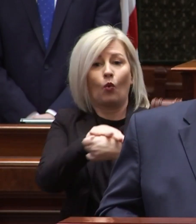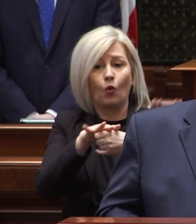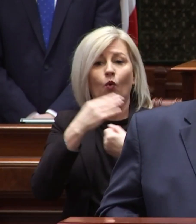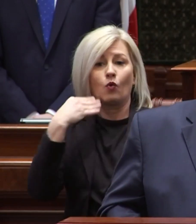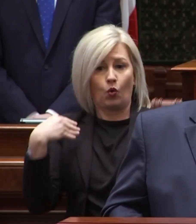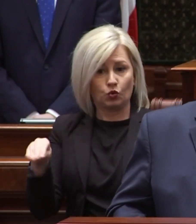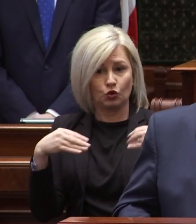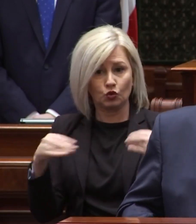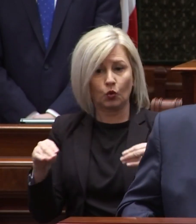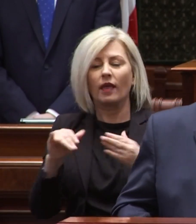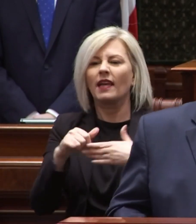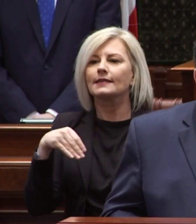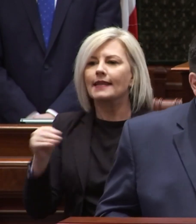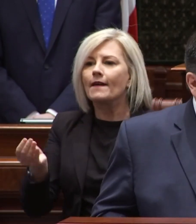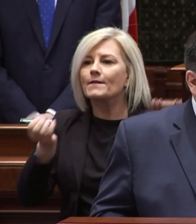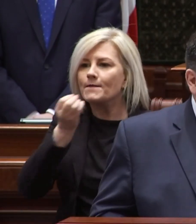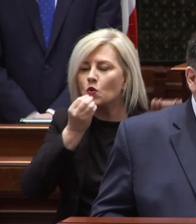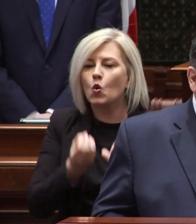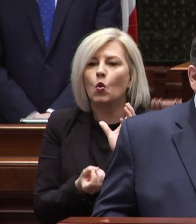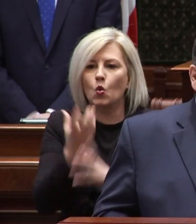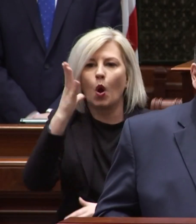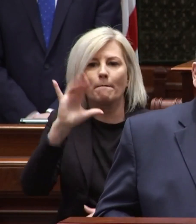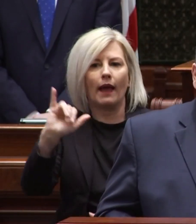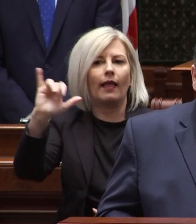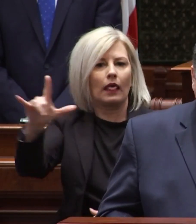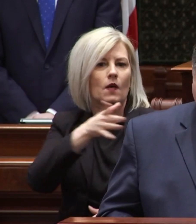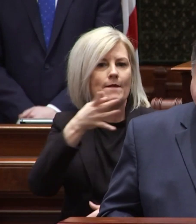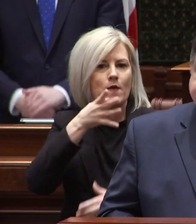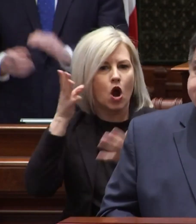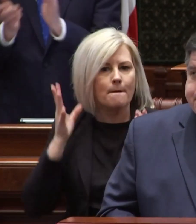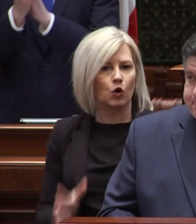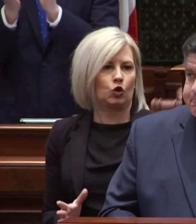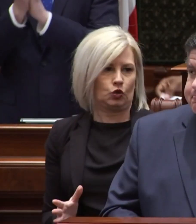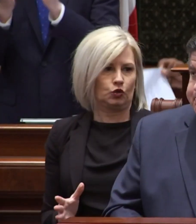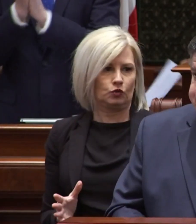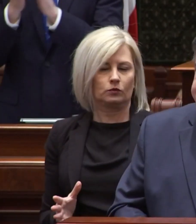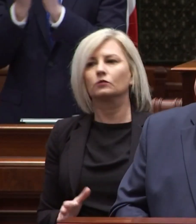grocery stores that sell food grown by illinois farmers